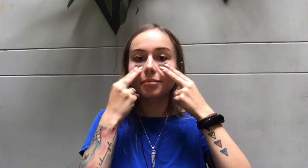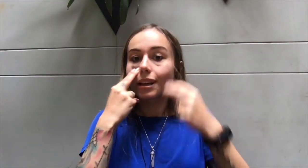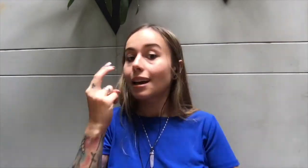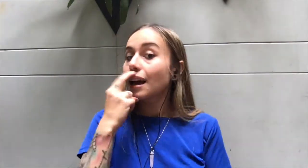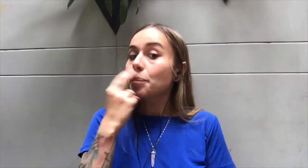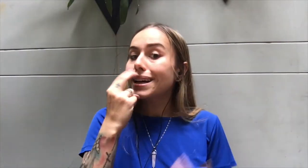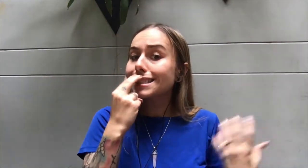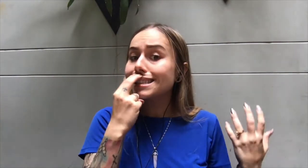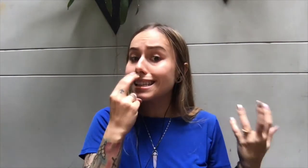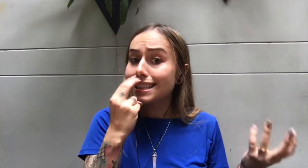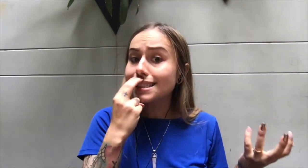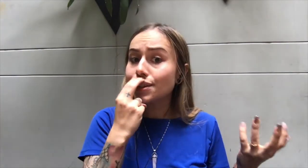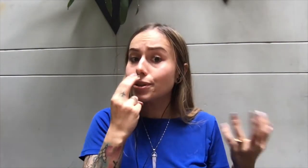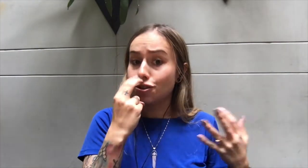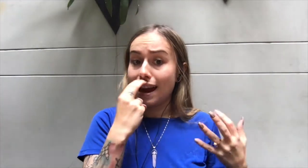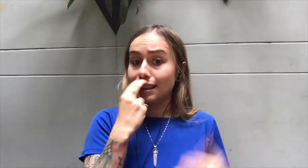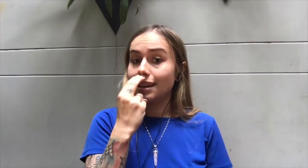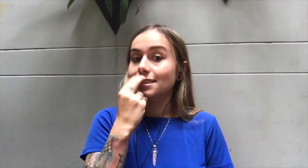Because it's easy to attract things.